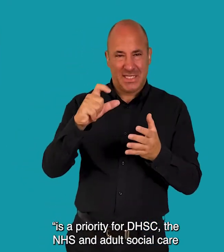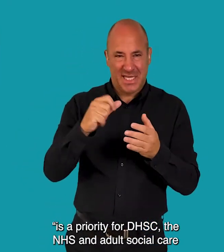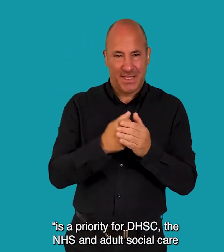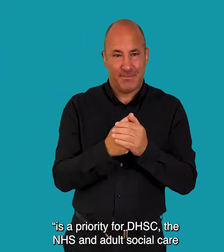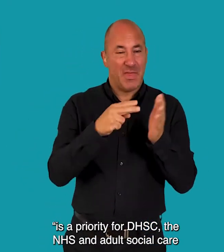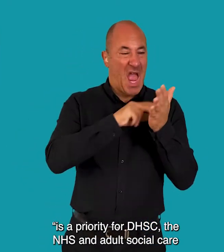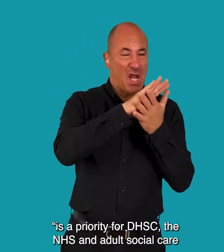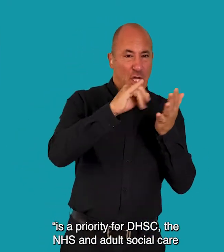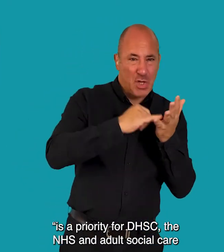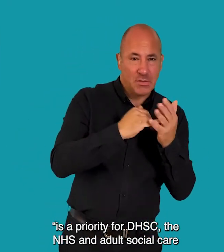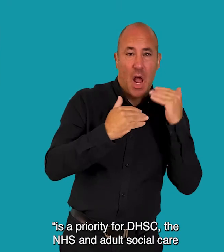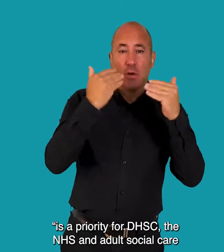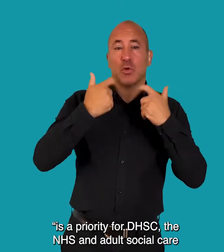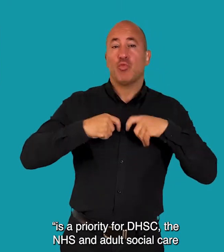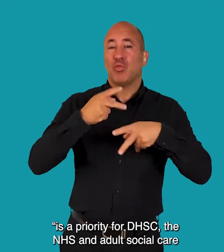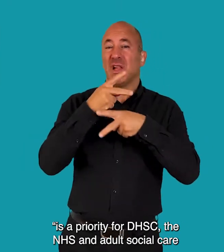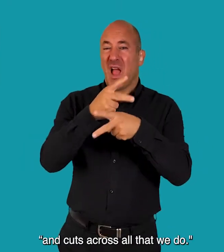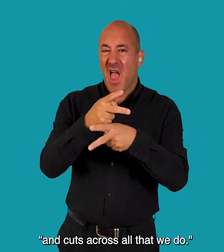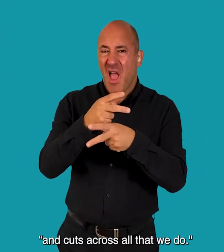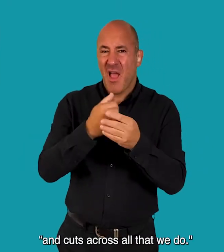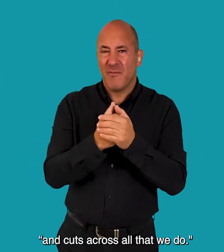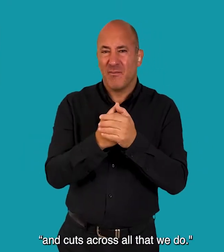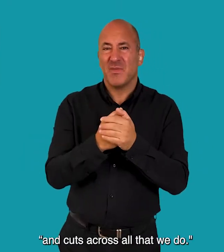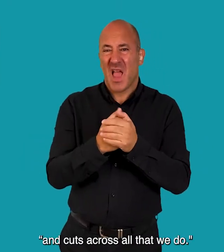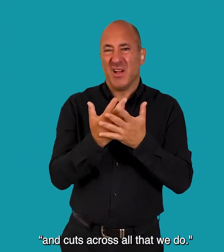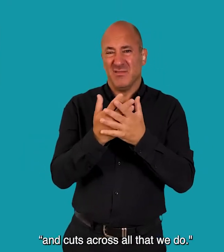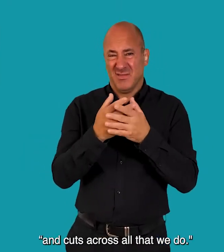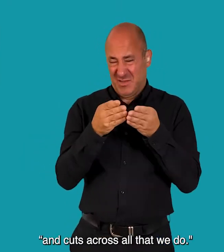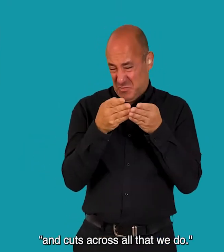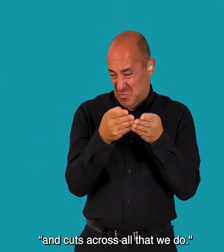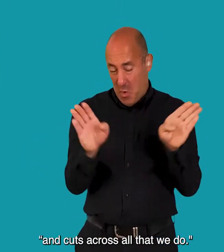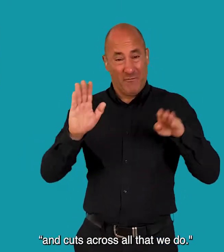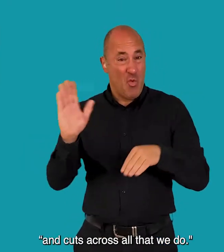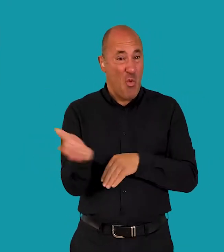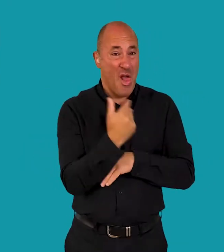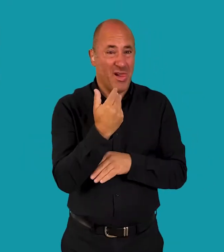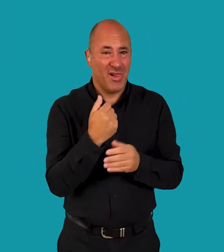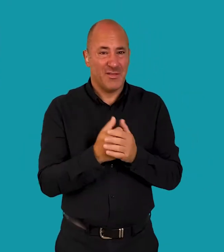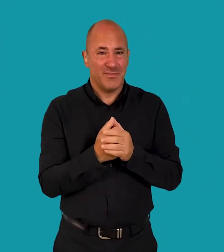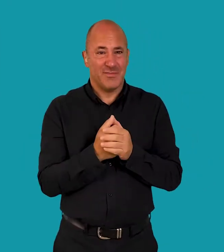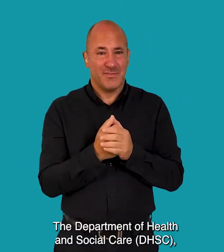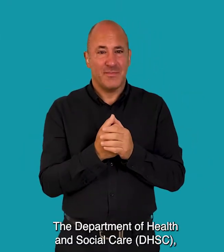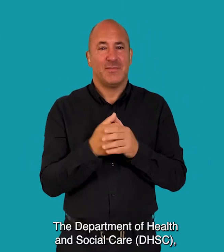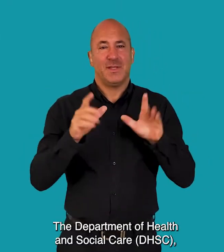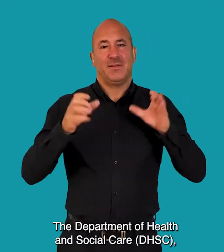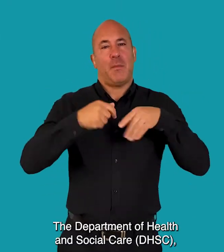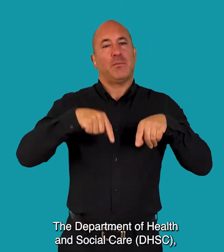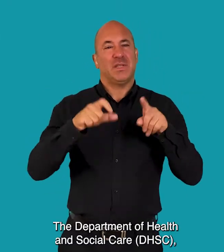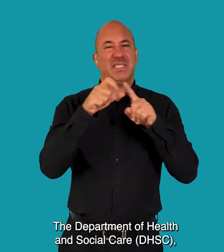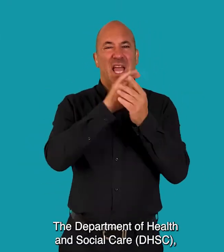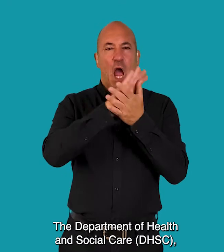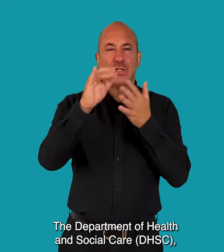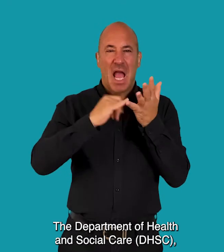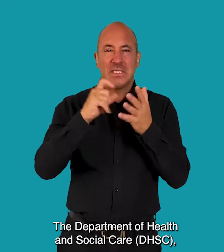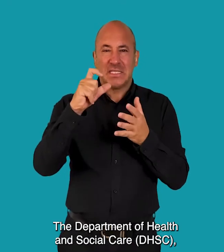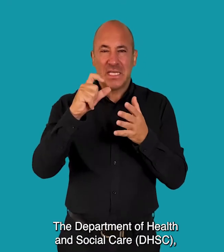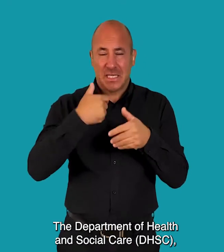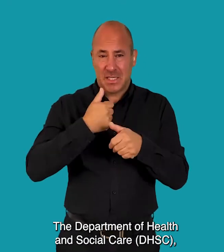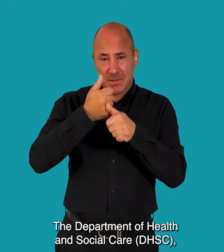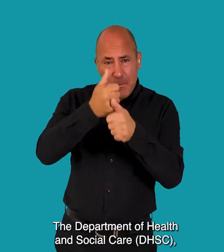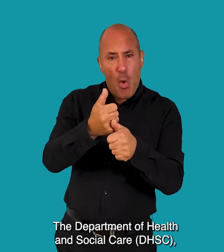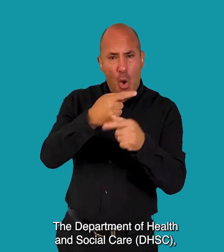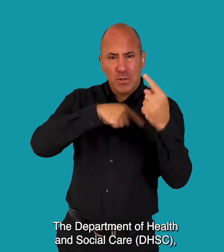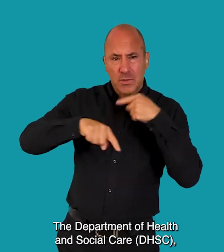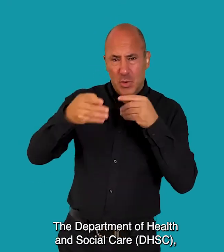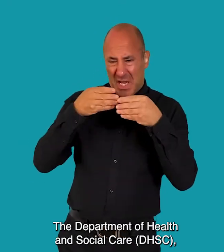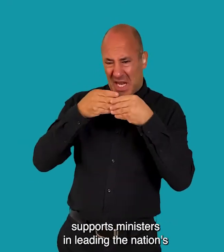NHS and adult social care and cuts across all that we do The Department of Health and Social Care,